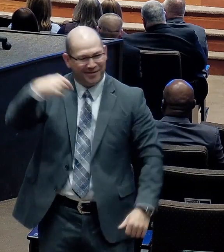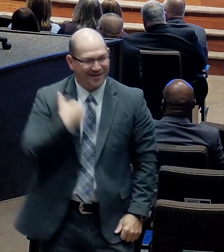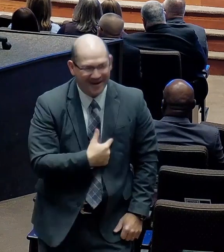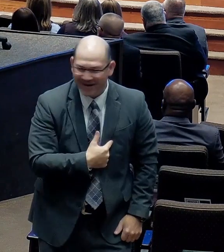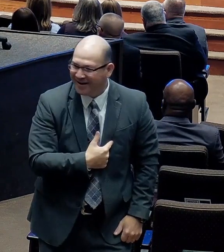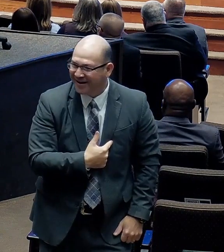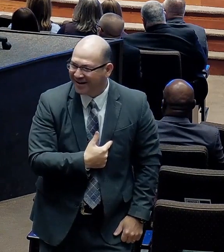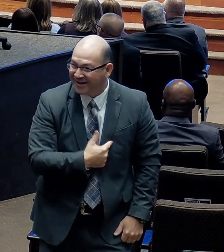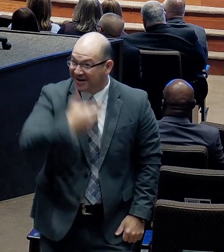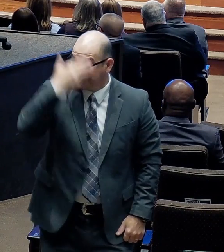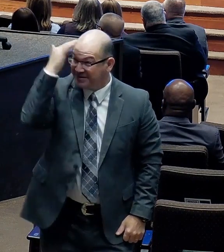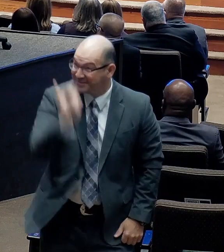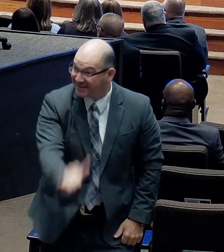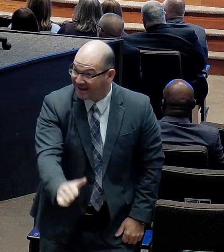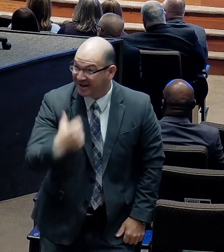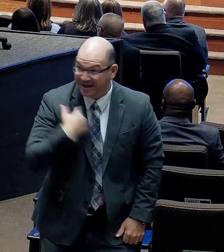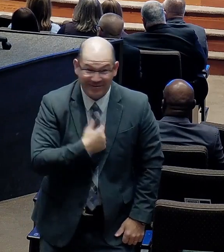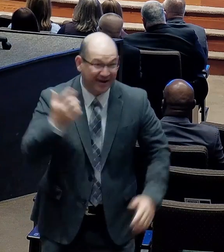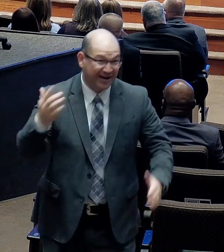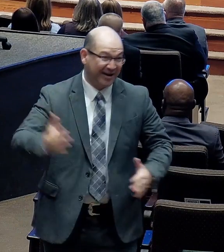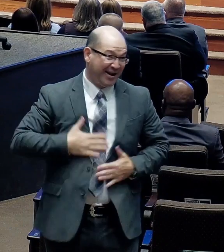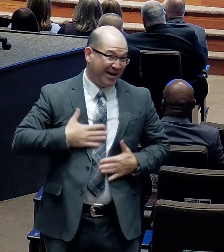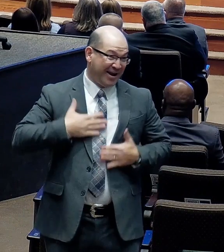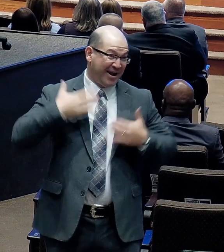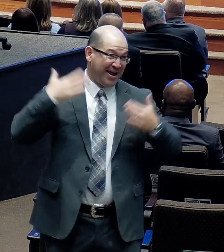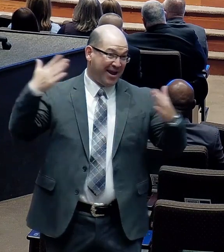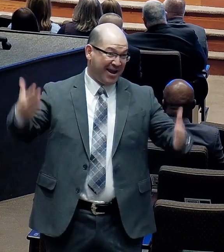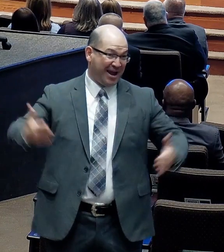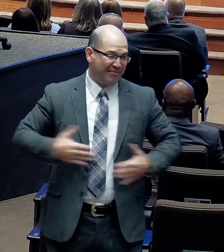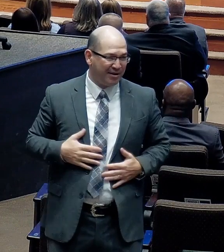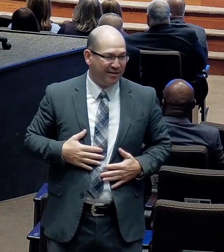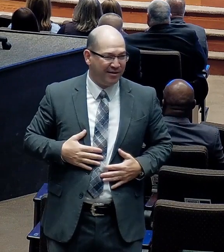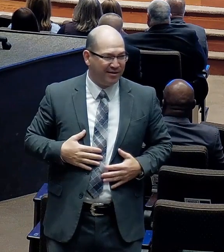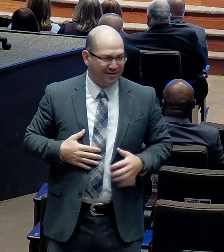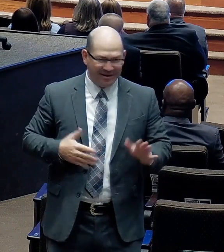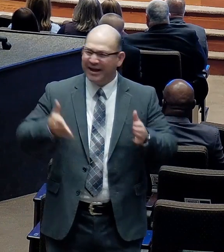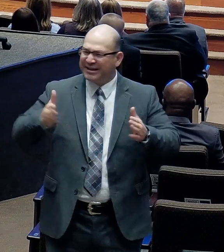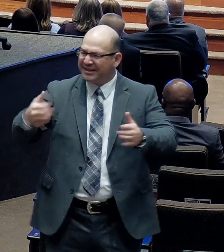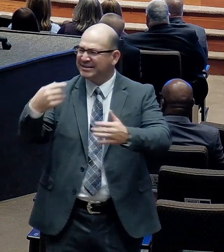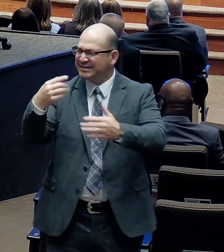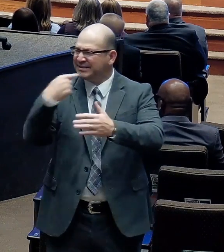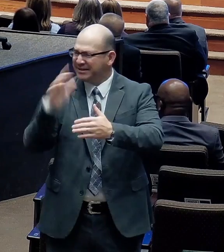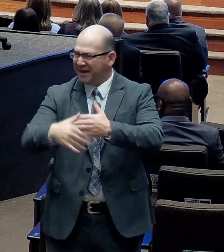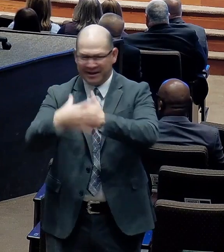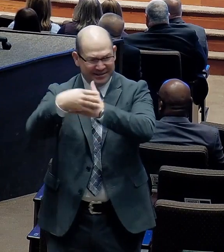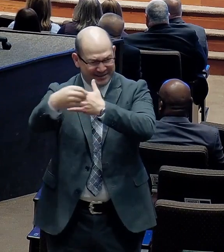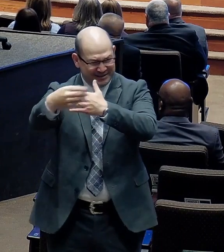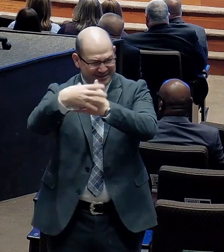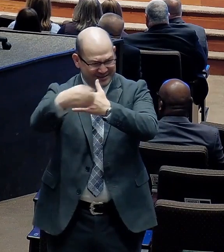glad. Hey, let's say that together tonight, would you? Or today, whatever time it is, okay?